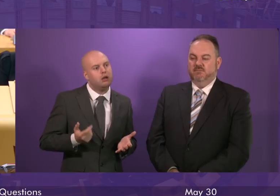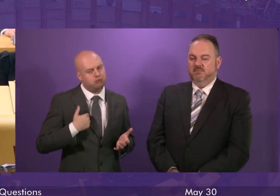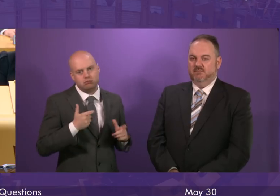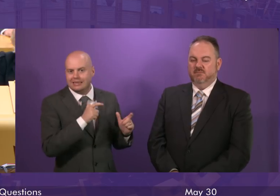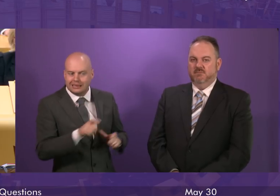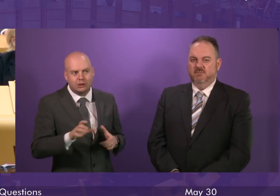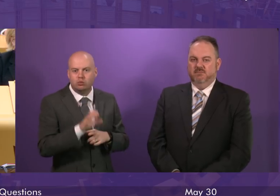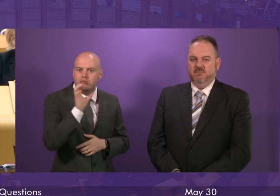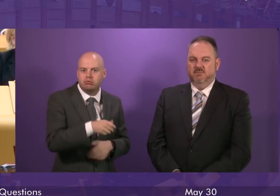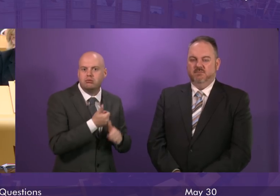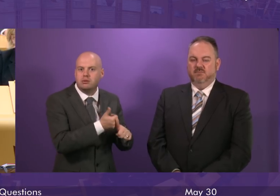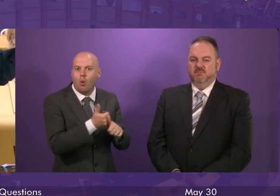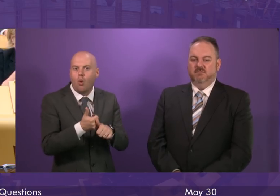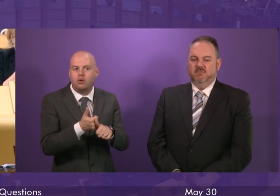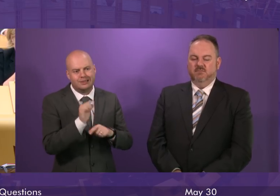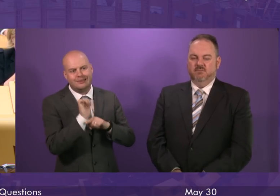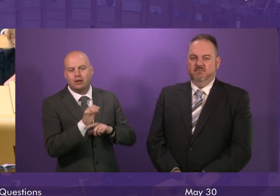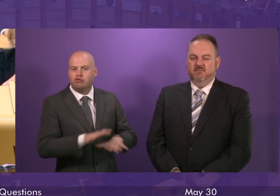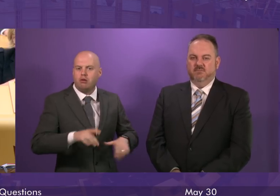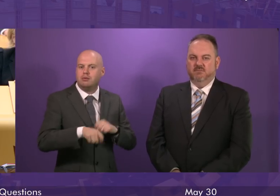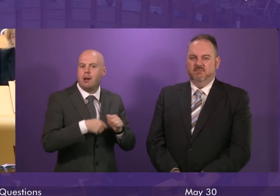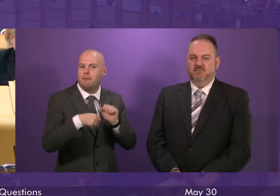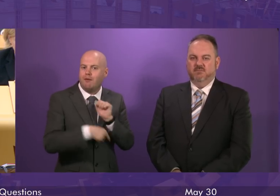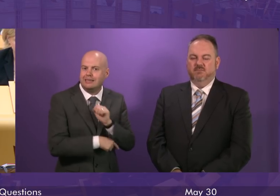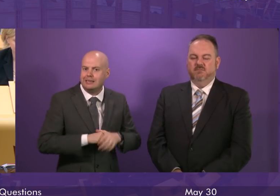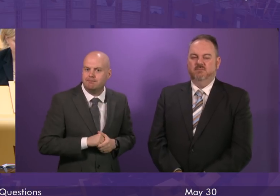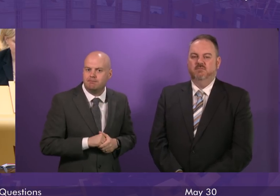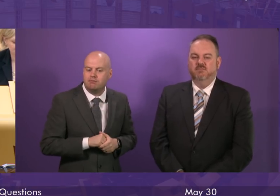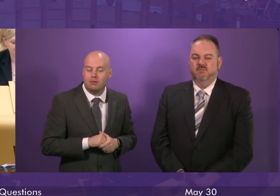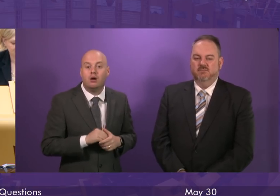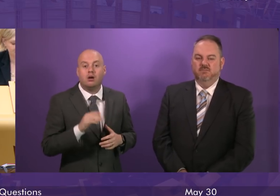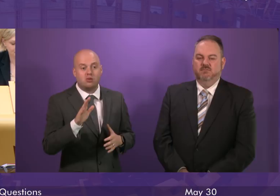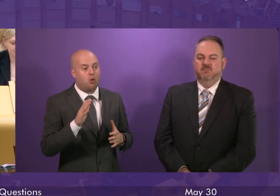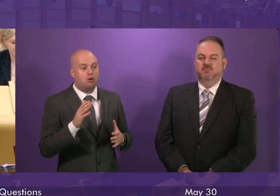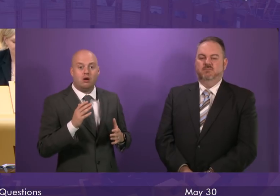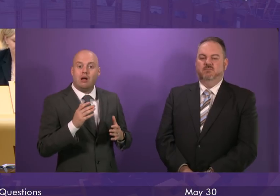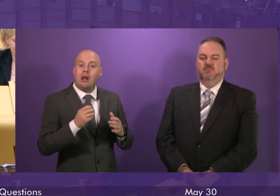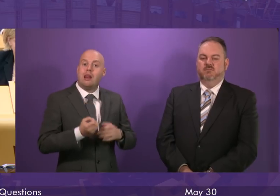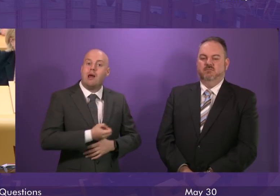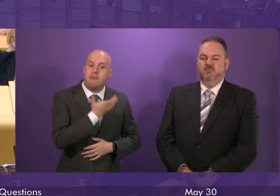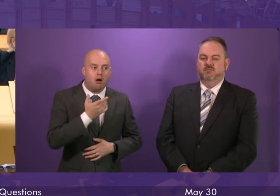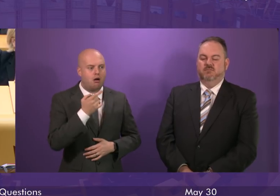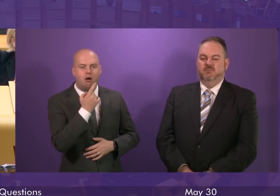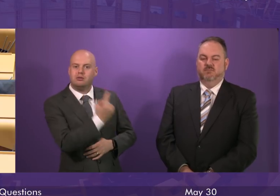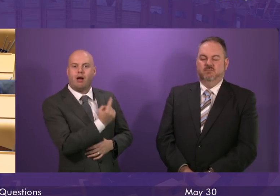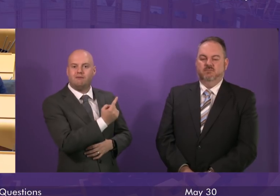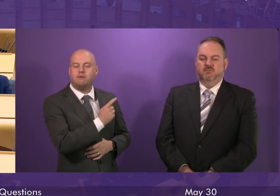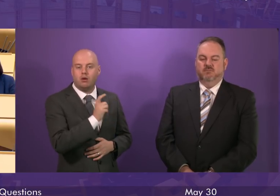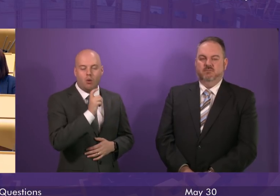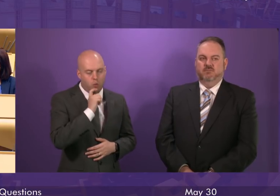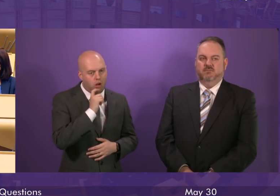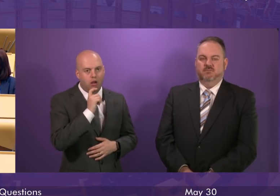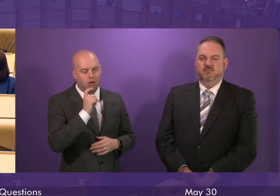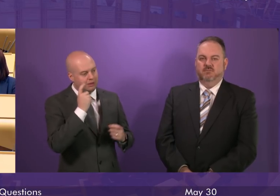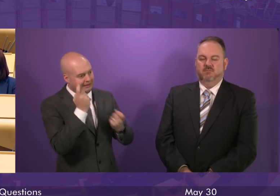all come together and maybe as part of their post-election reflections over the next few weeks, Labour will consider belatedly